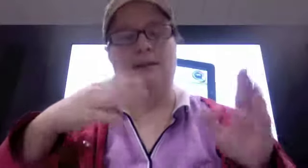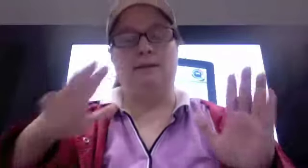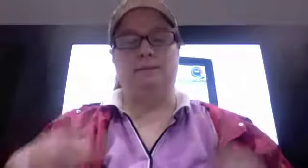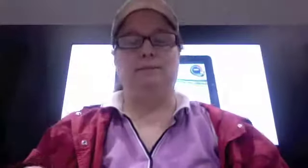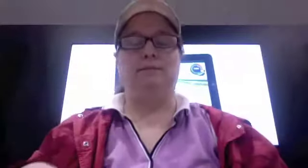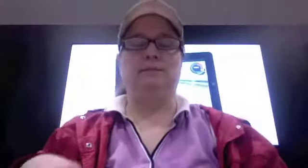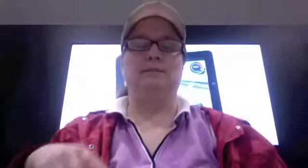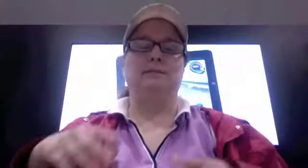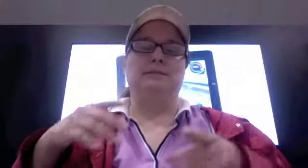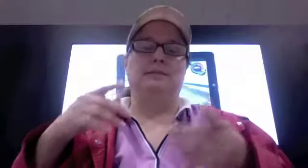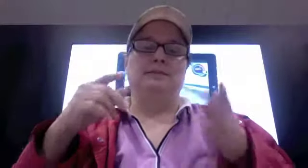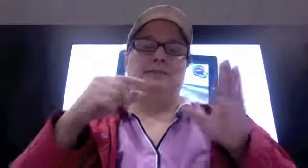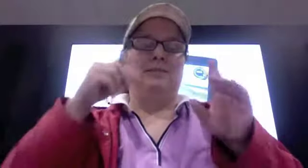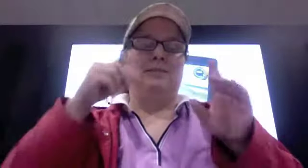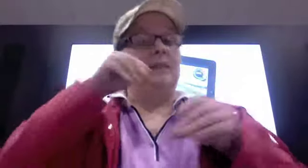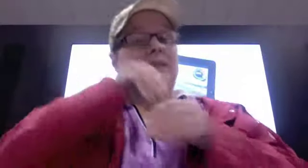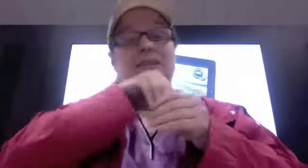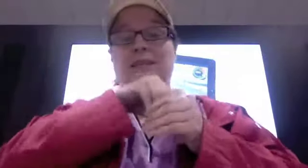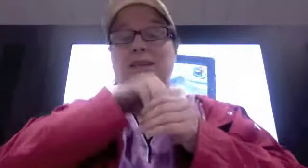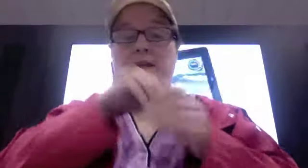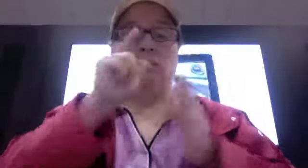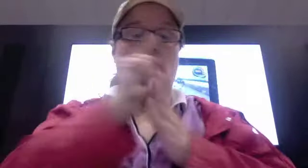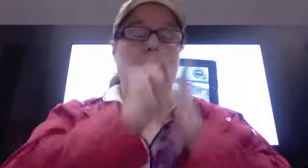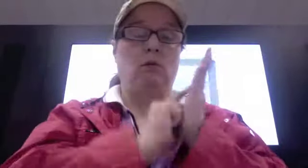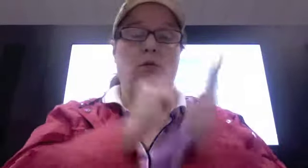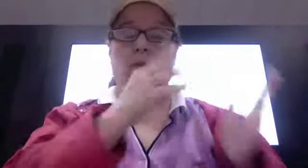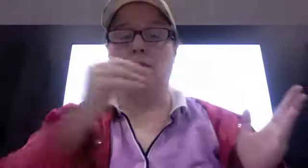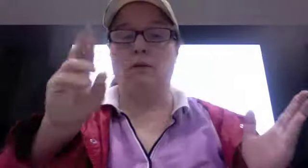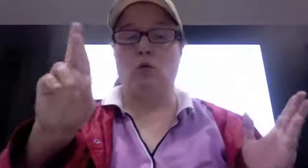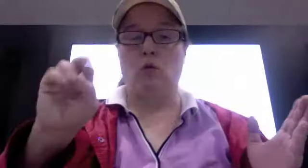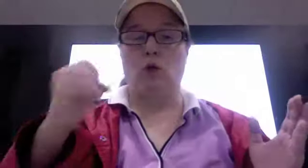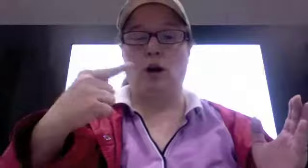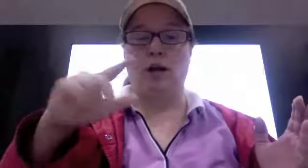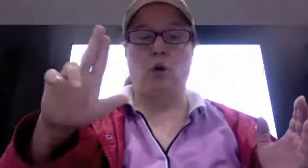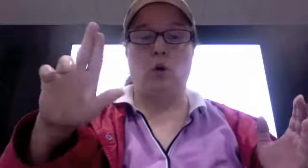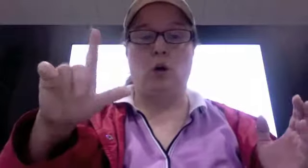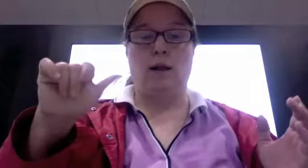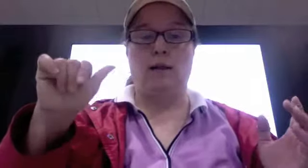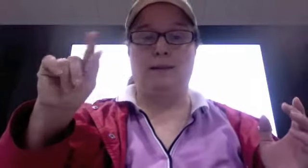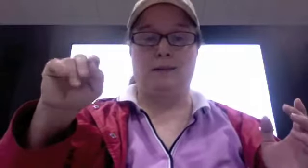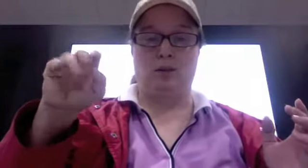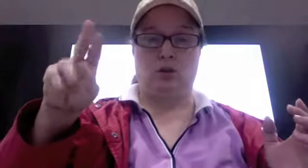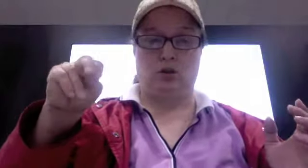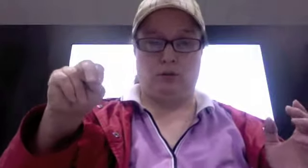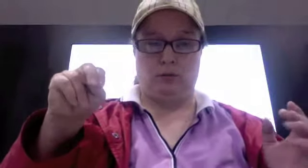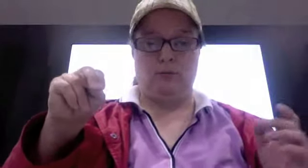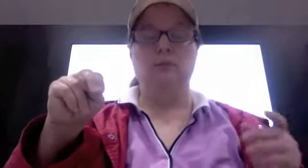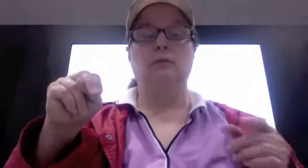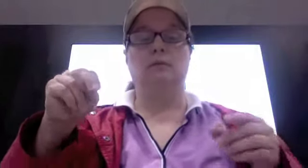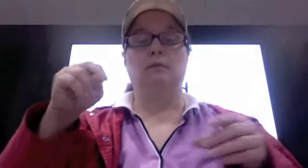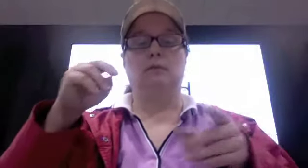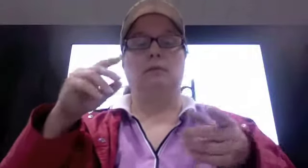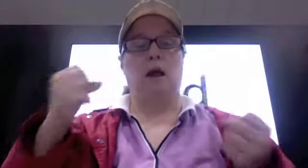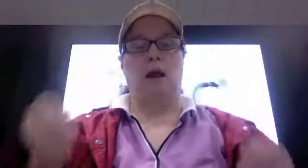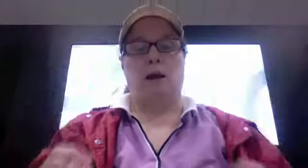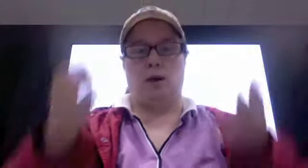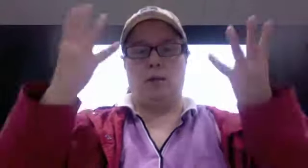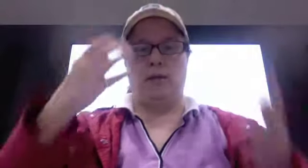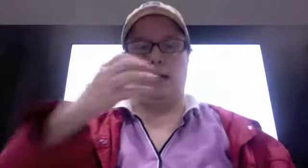I didn't do that. Yep. So, I know. That's what I'm saying, you know. If, you know, even if I would,